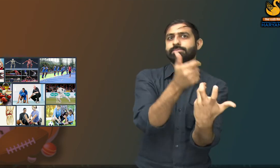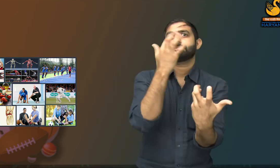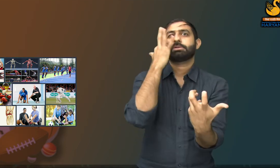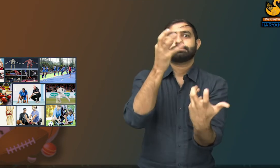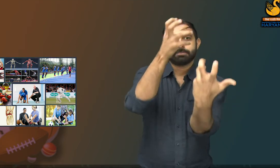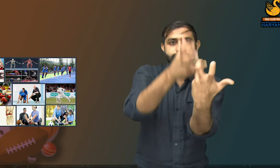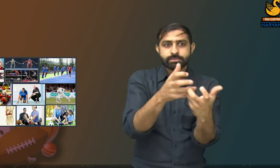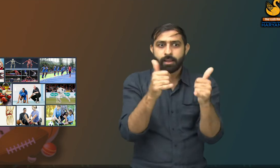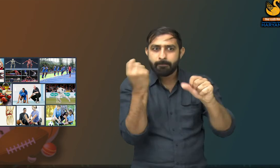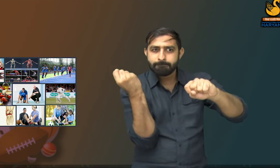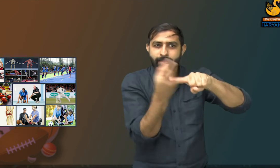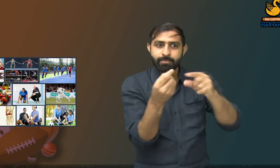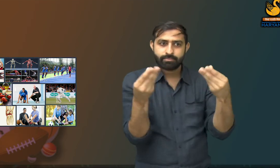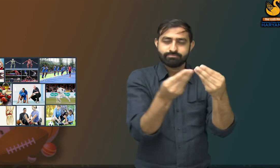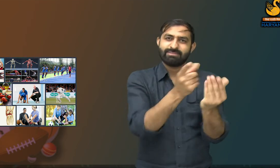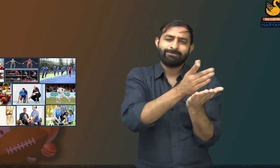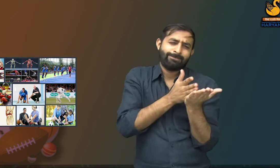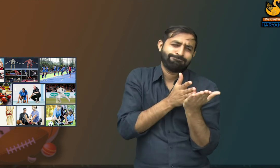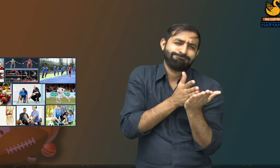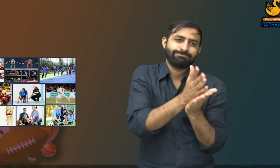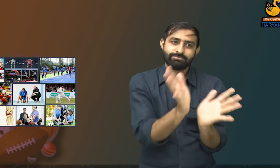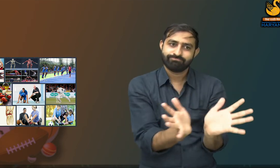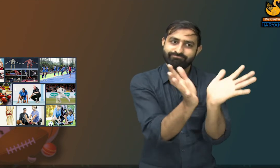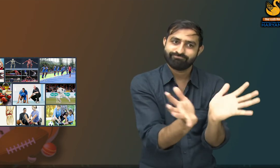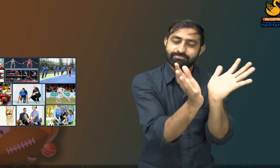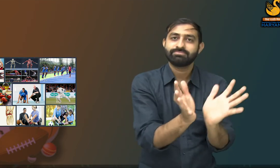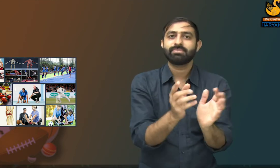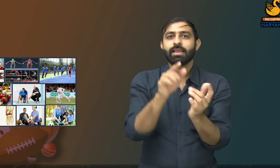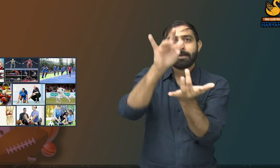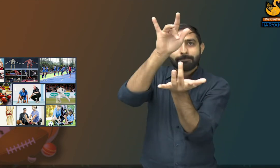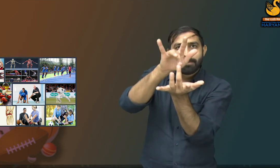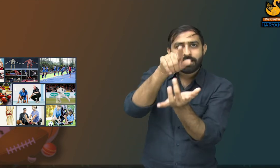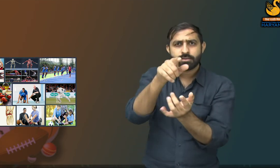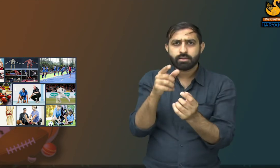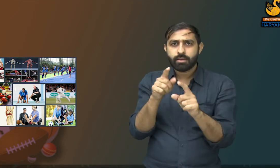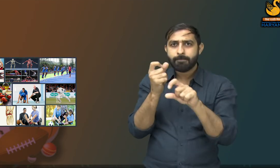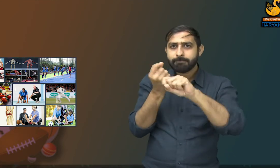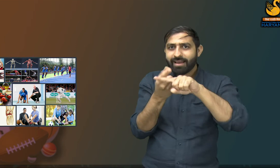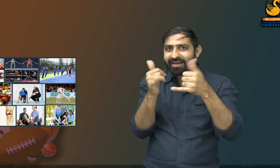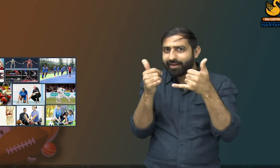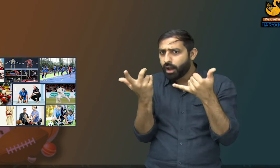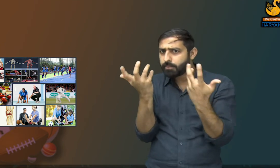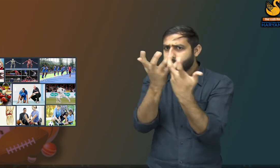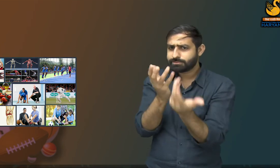very important for a player to choose any sports activity as per his body capacity.